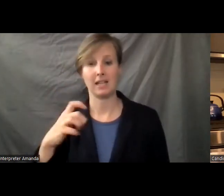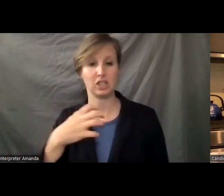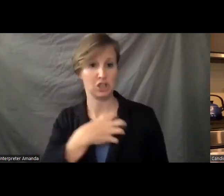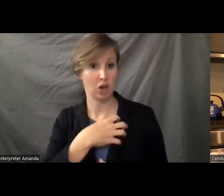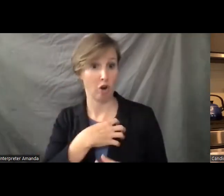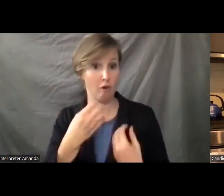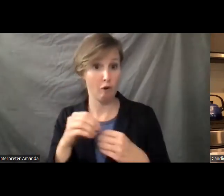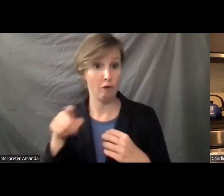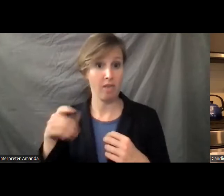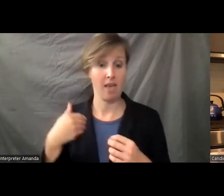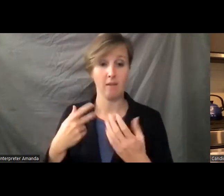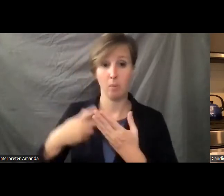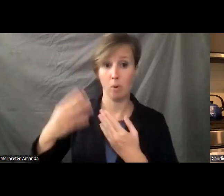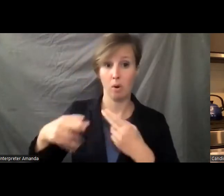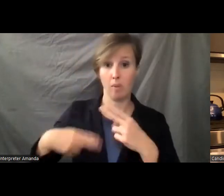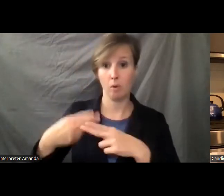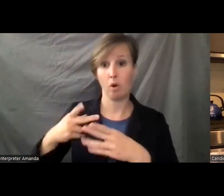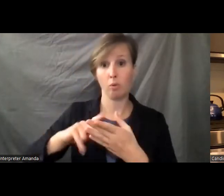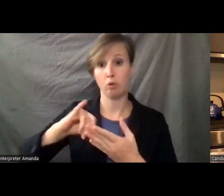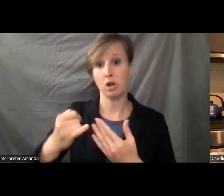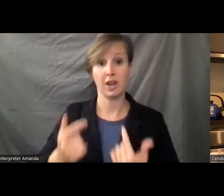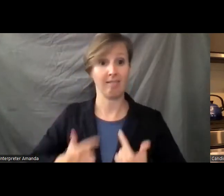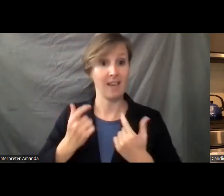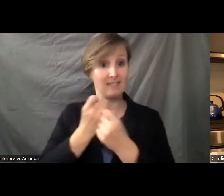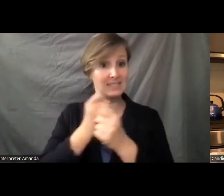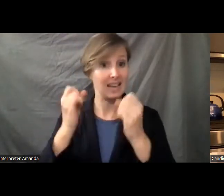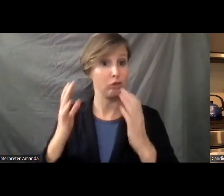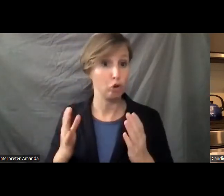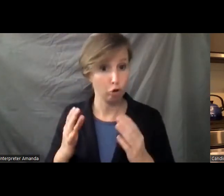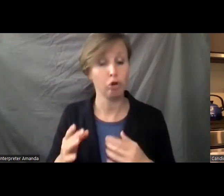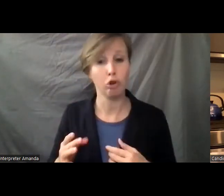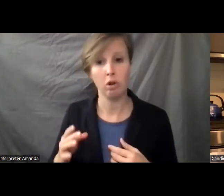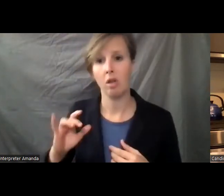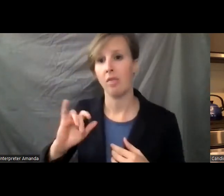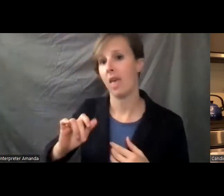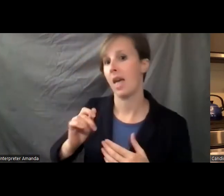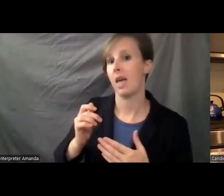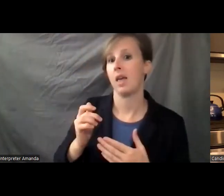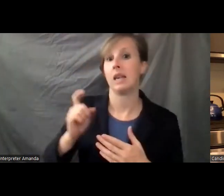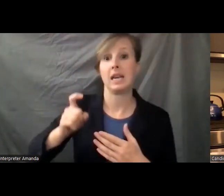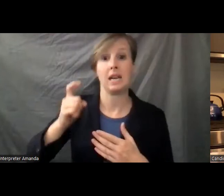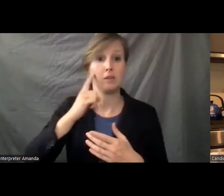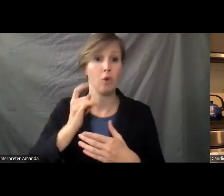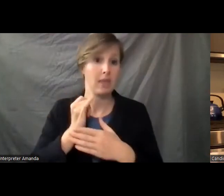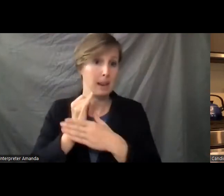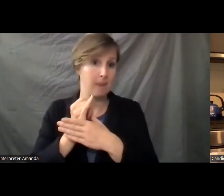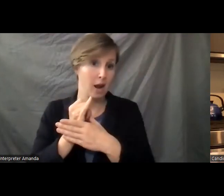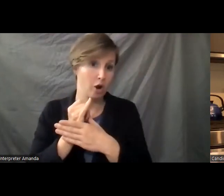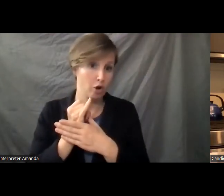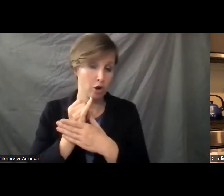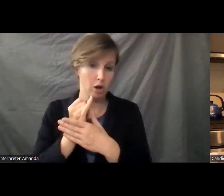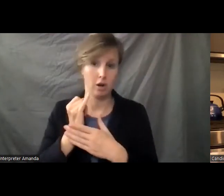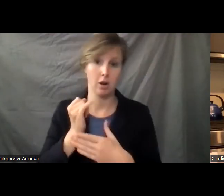also has a program called Project Lifesaver, which serves the impairment, the needs of the impaired, um,